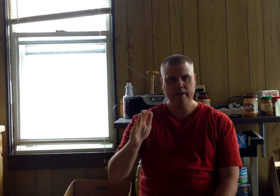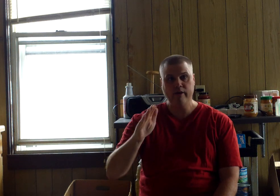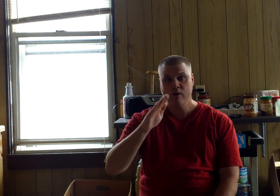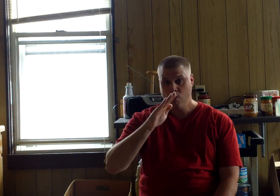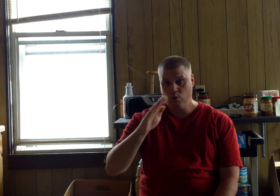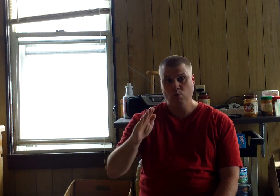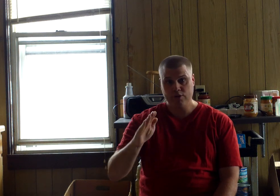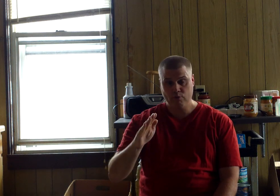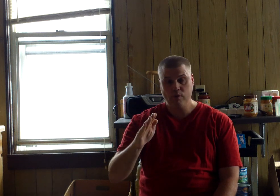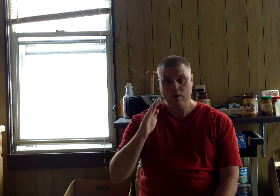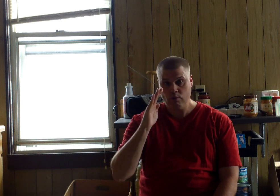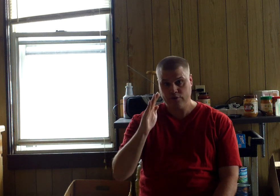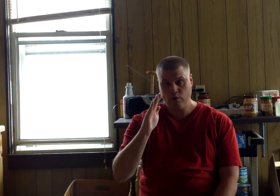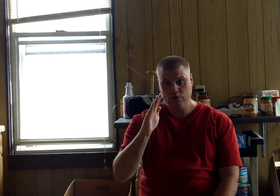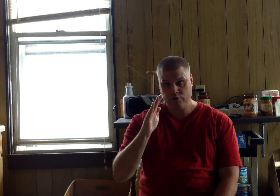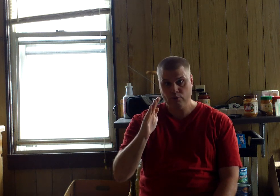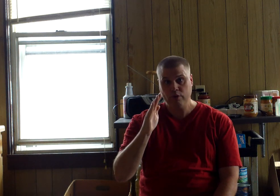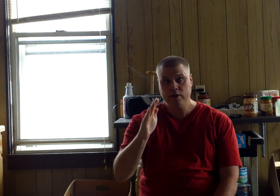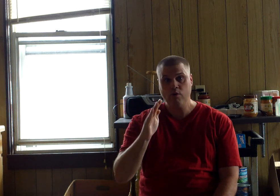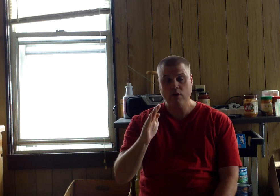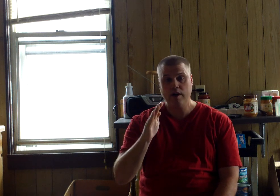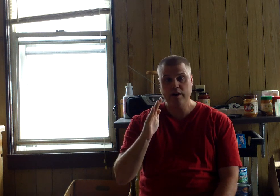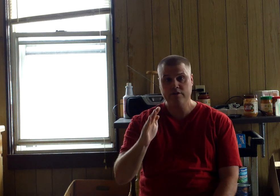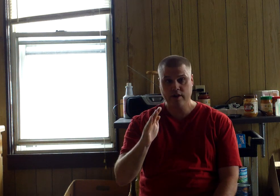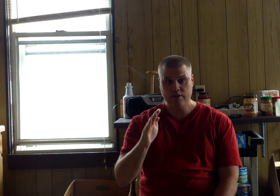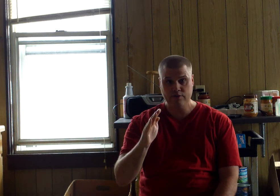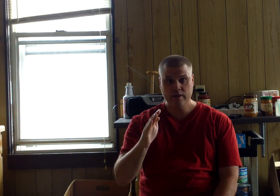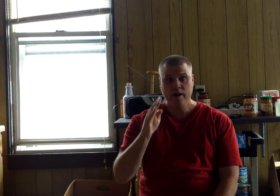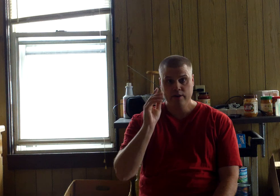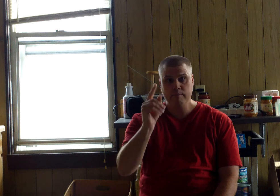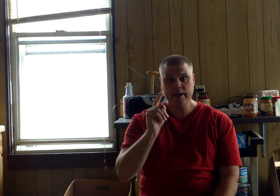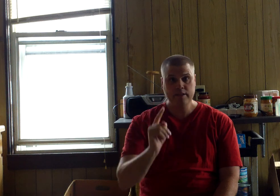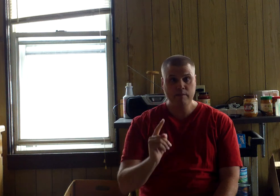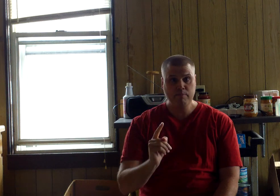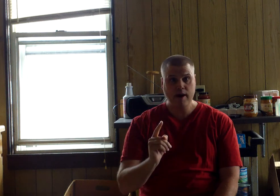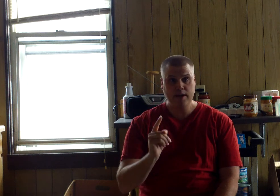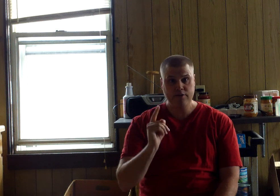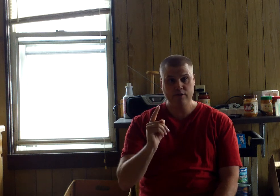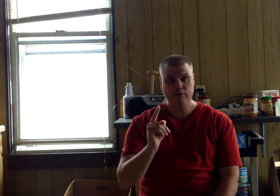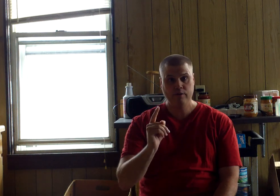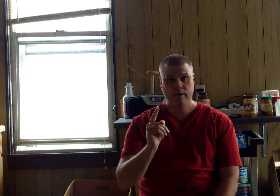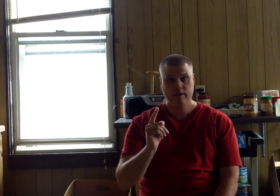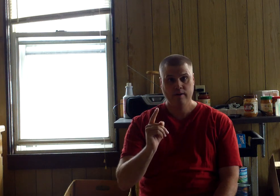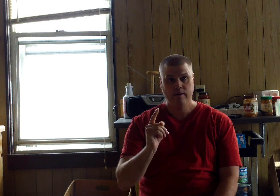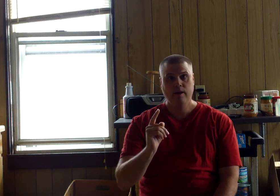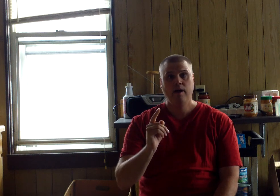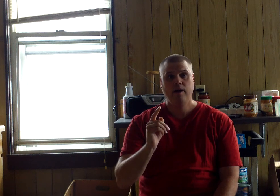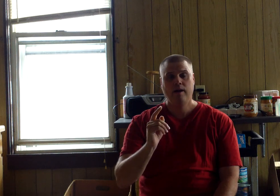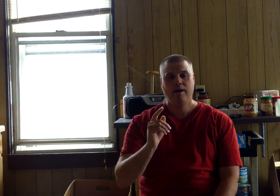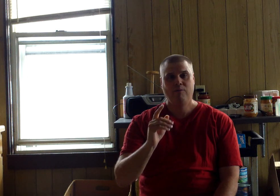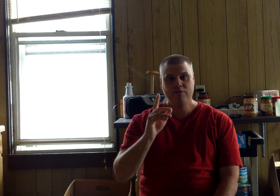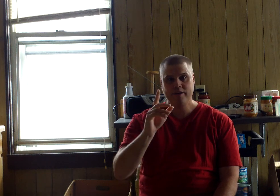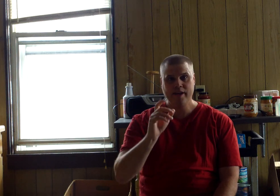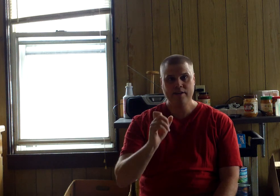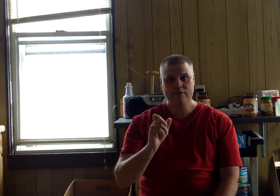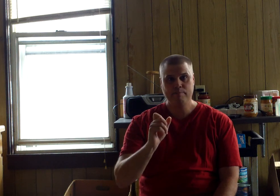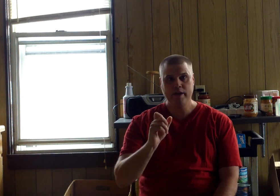video or what's aware of what's truly going on in this country. You're making them proud too. Once again, this is